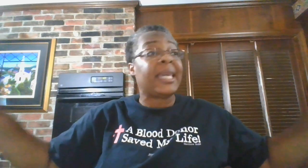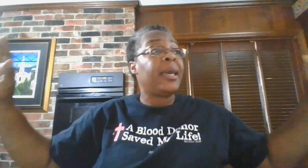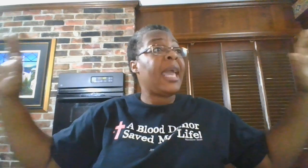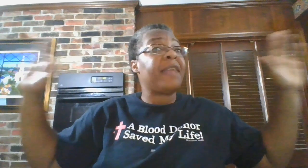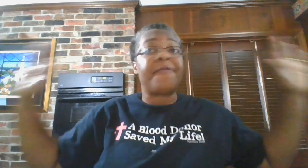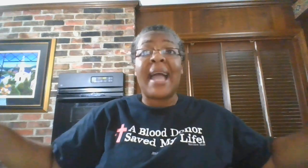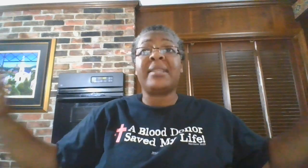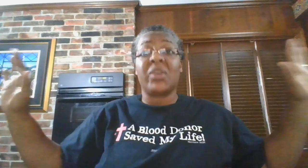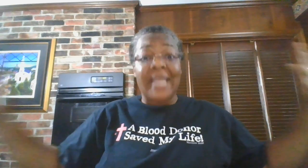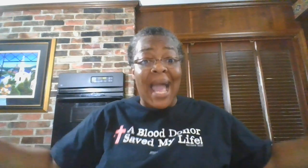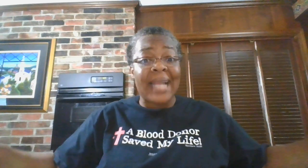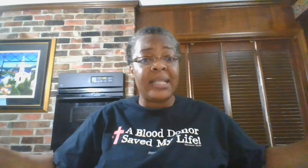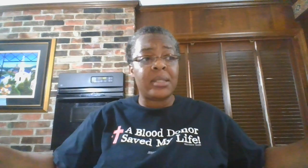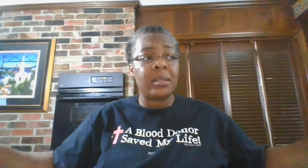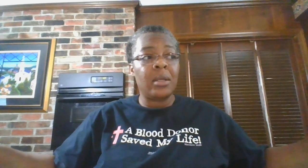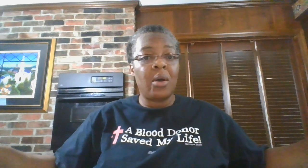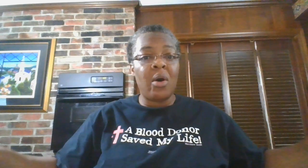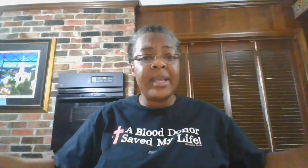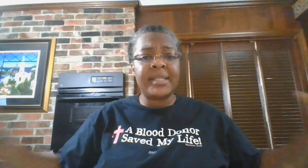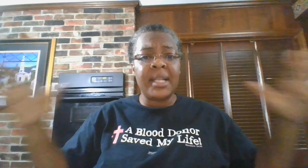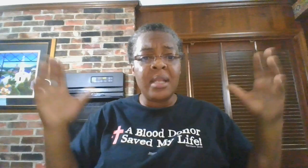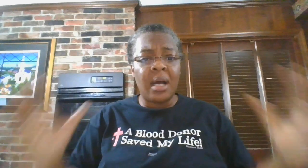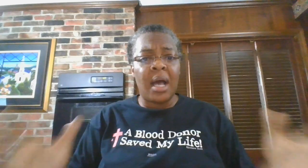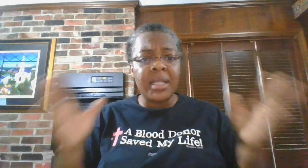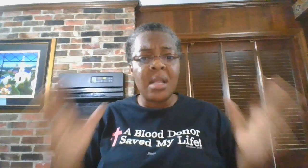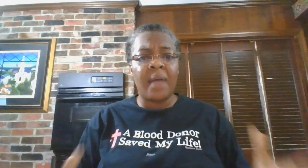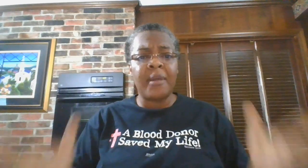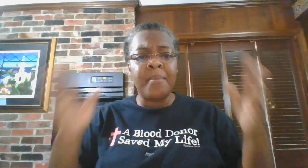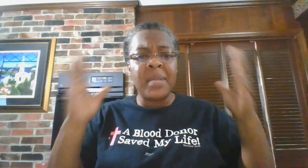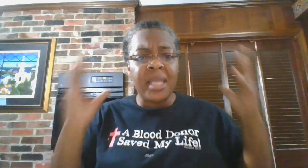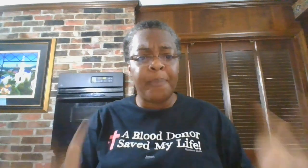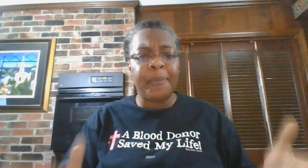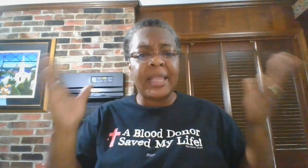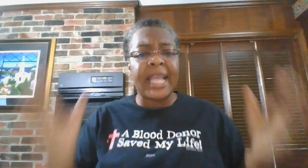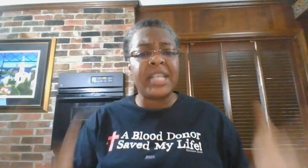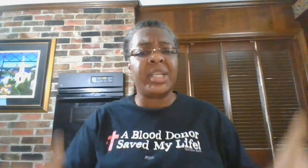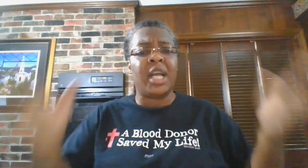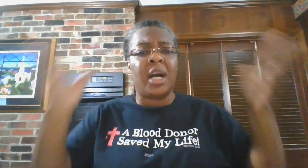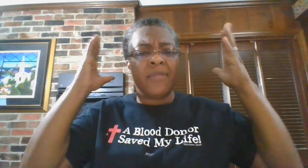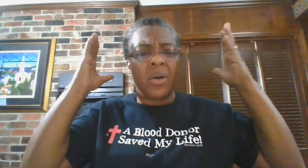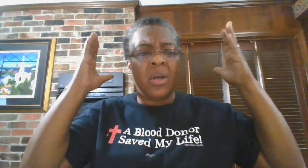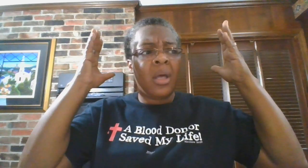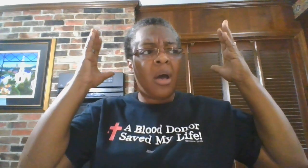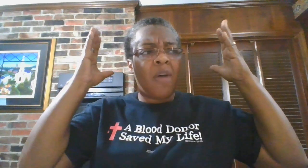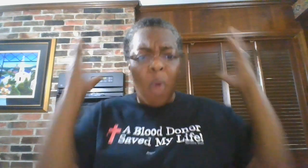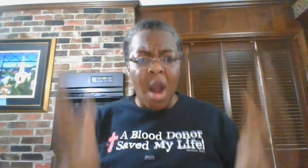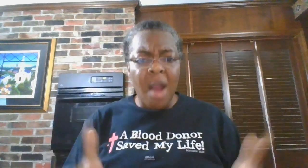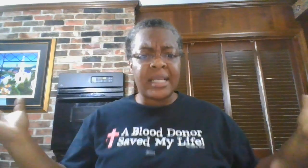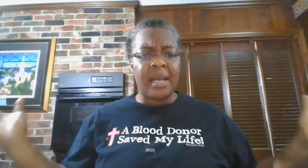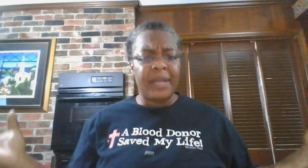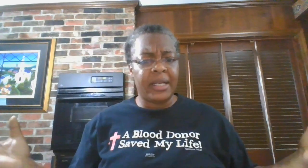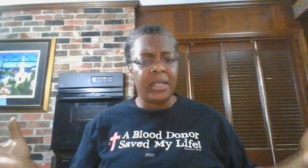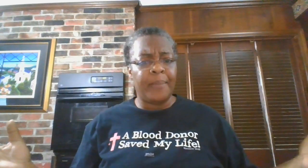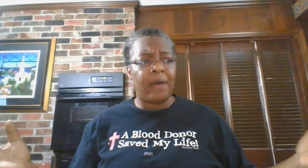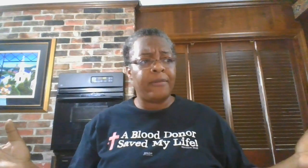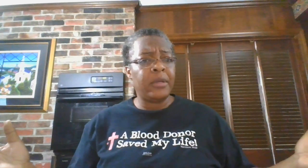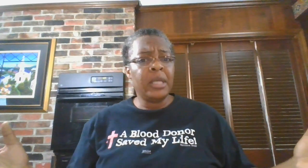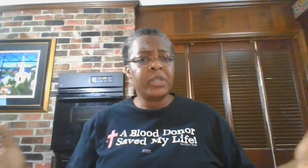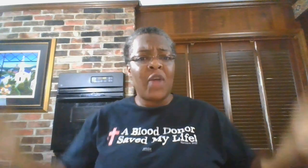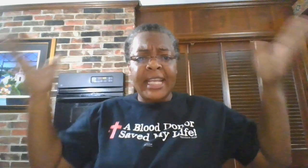advice or guidance? Or is it another manipulation of the words coming out of your mouth, trying to